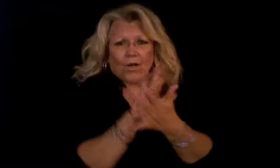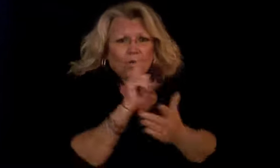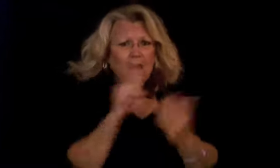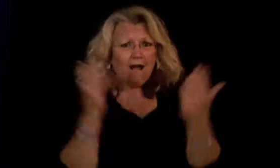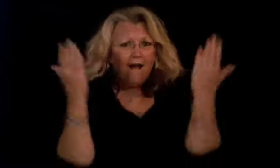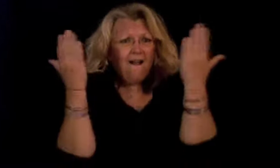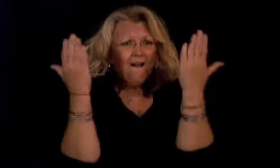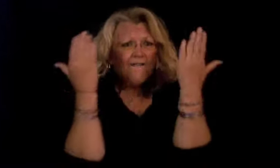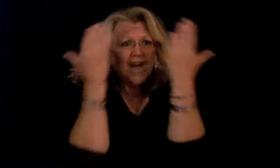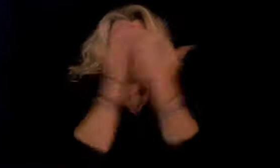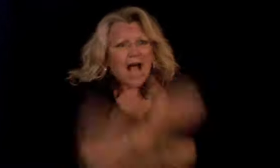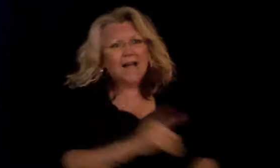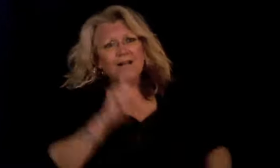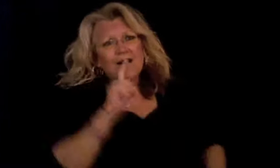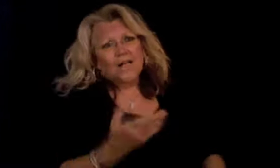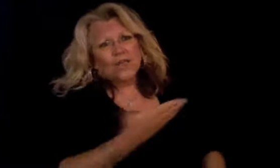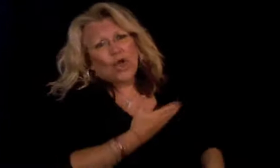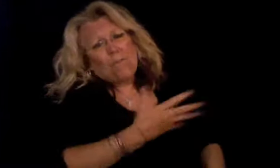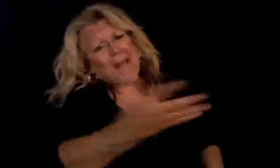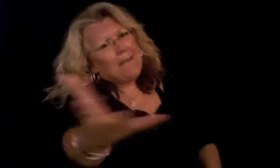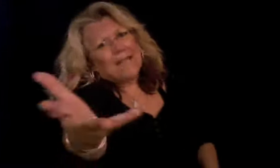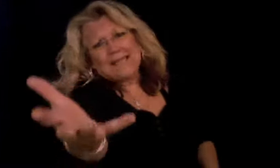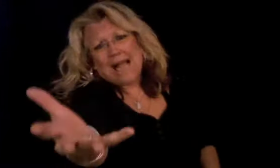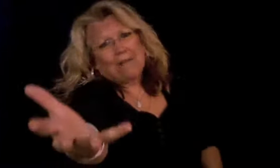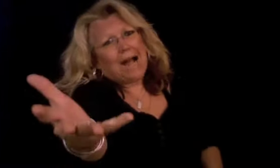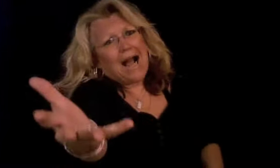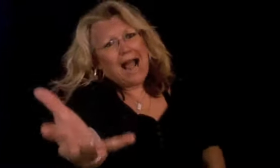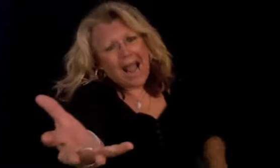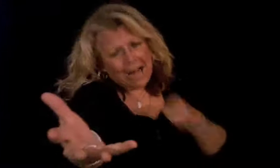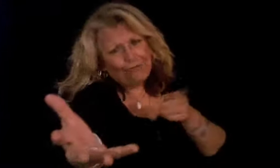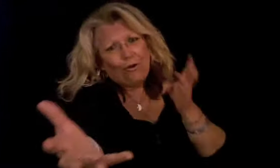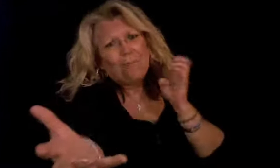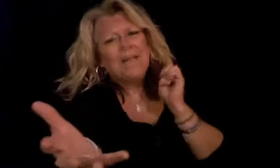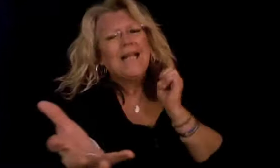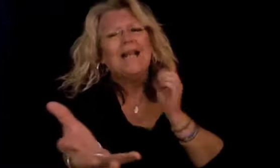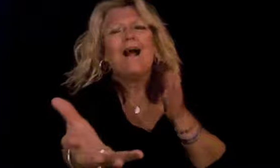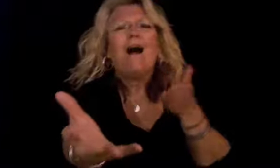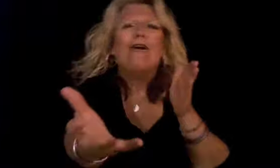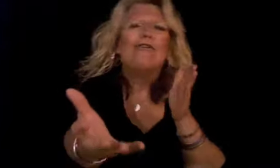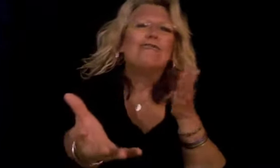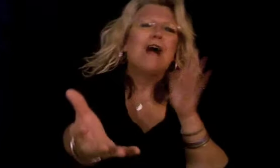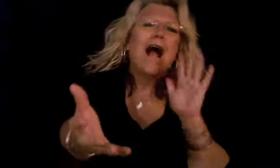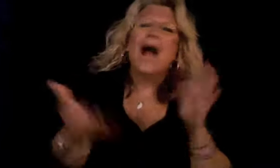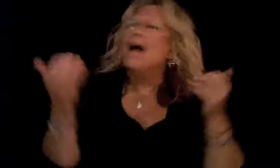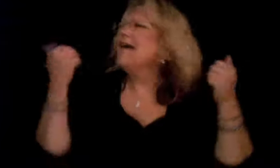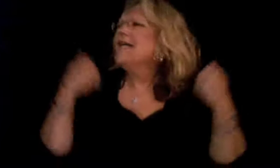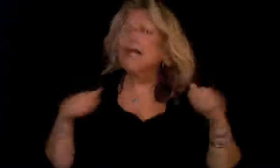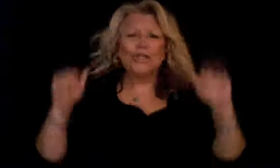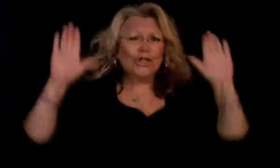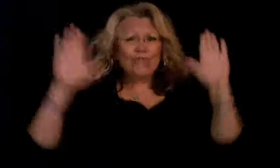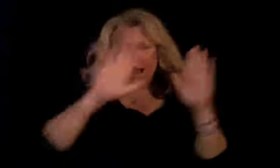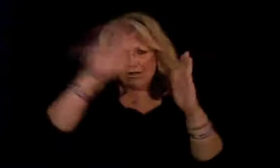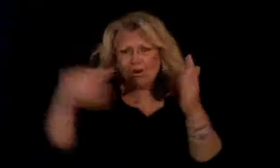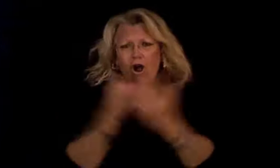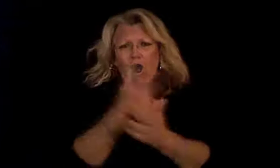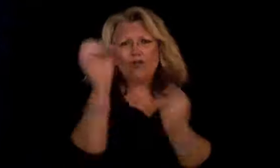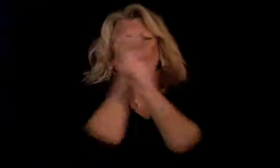of the night So baby, take my hand, it'll be alright To end all your